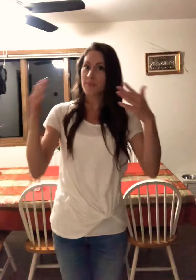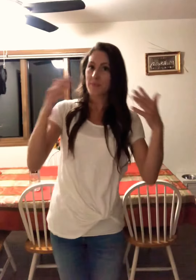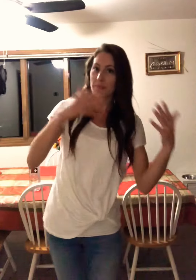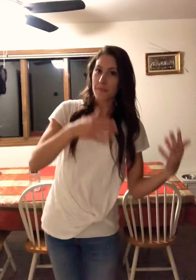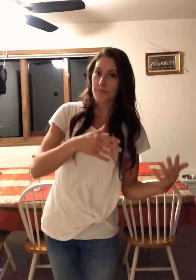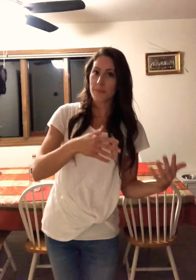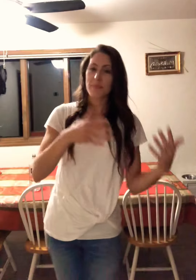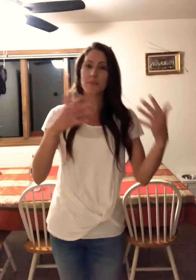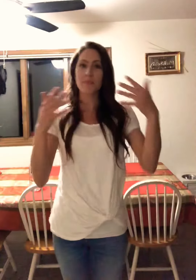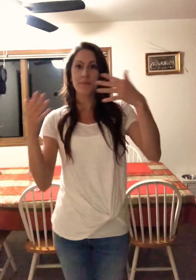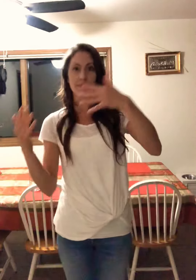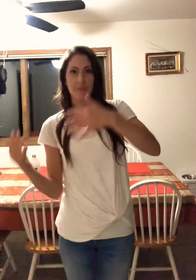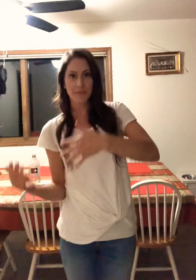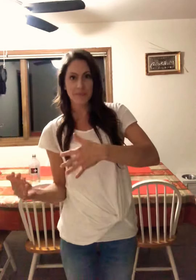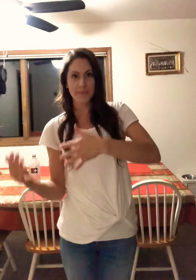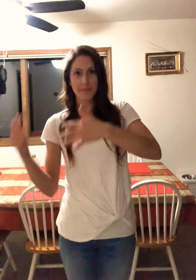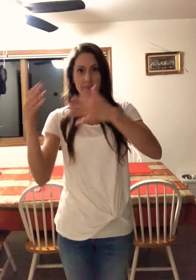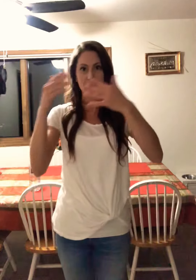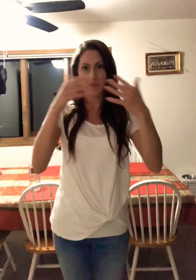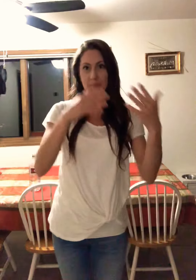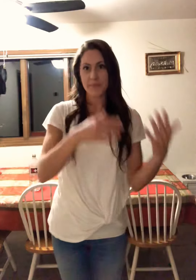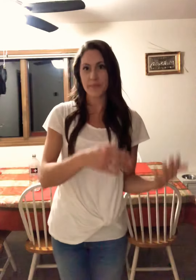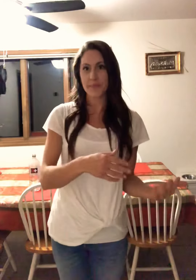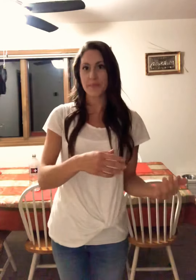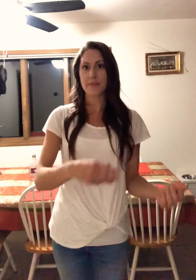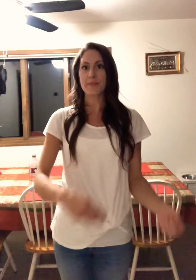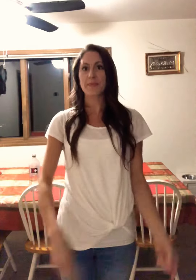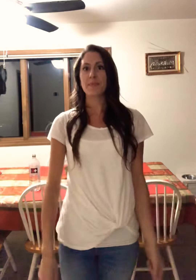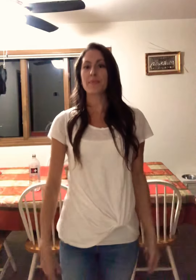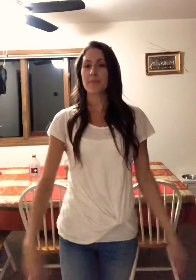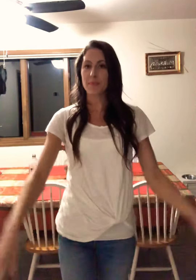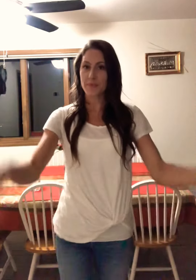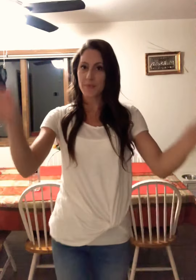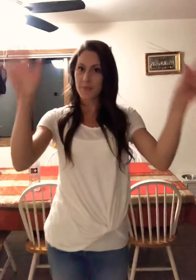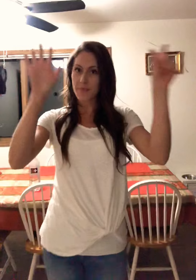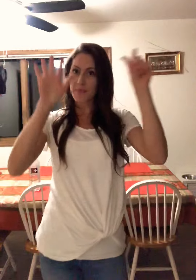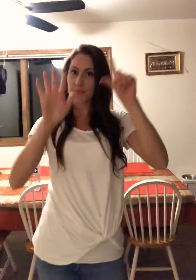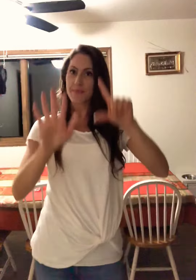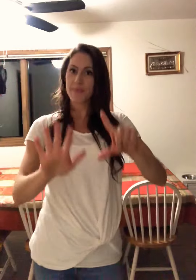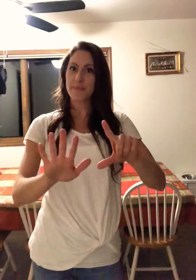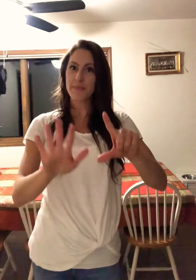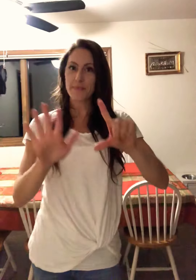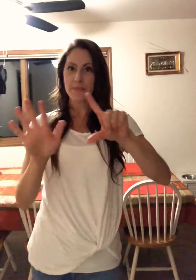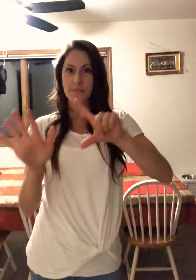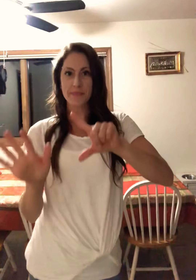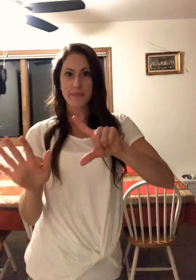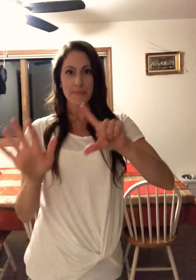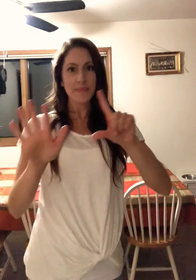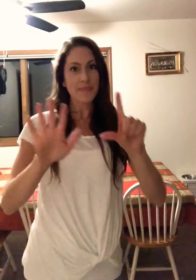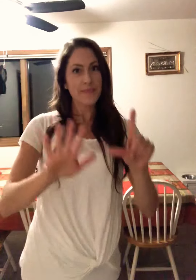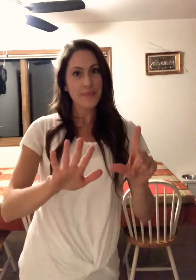began the Hundred Years' War in 1337.